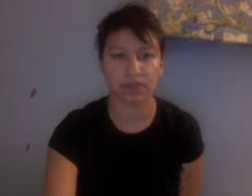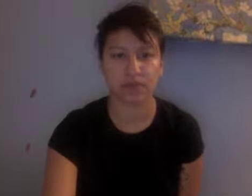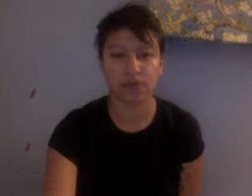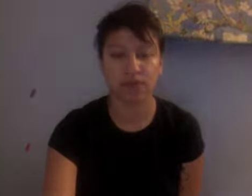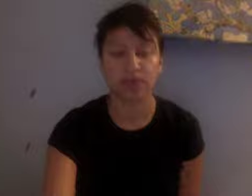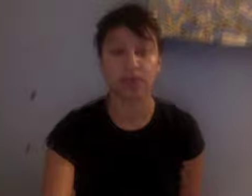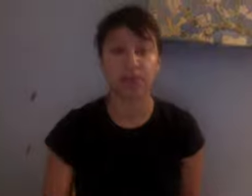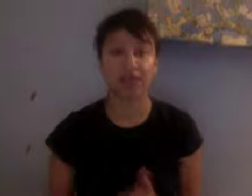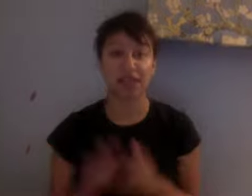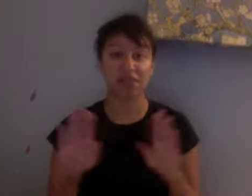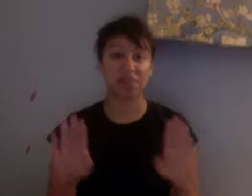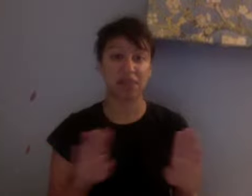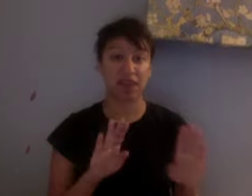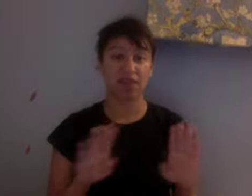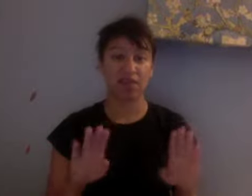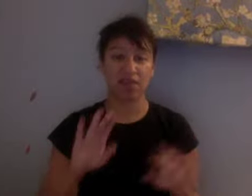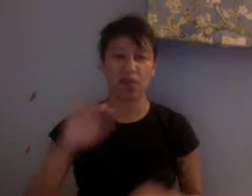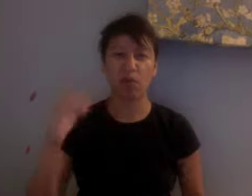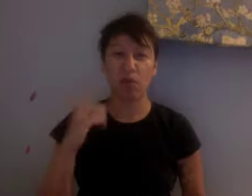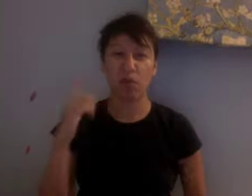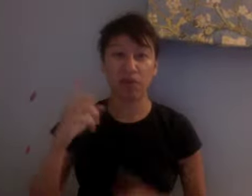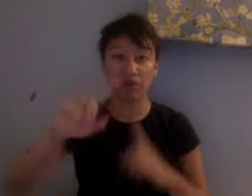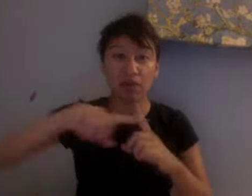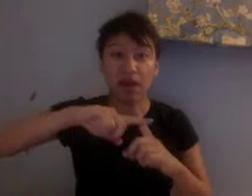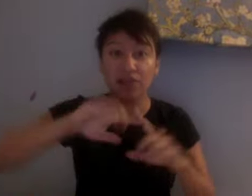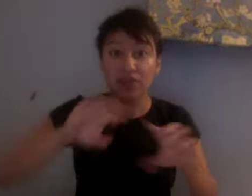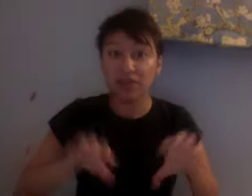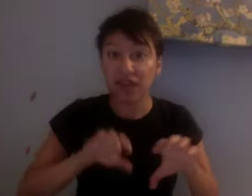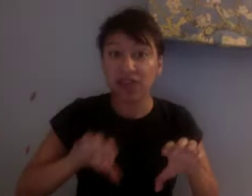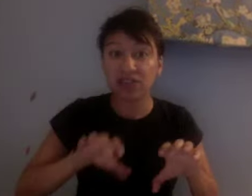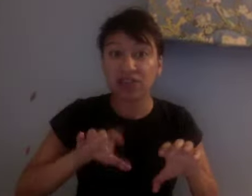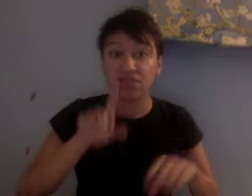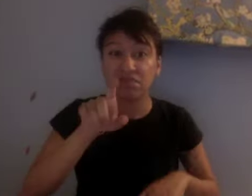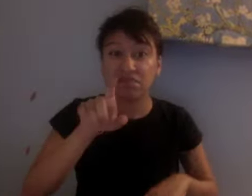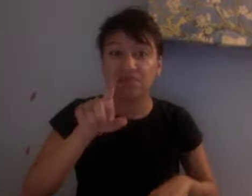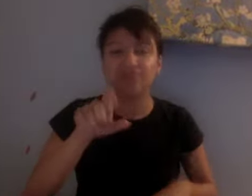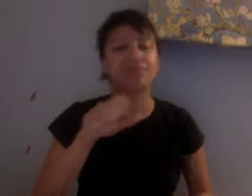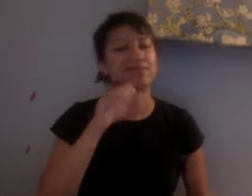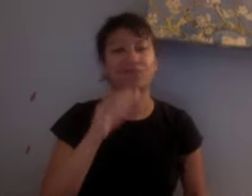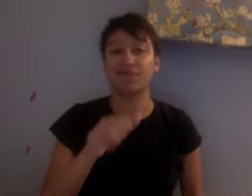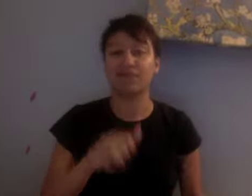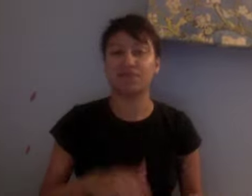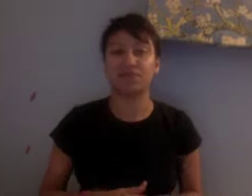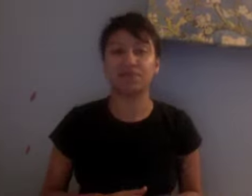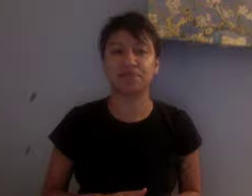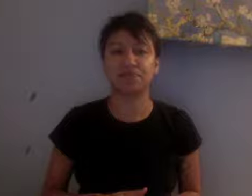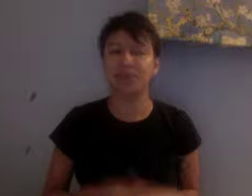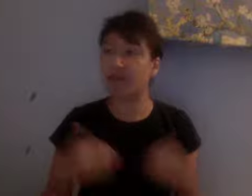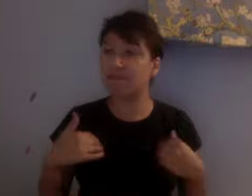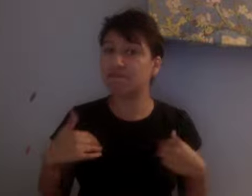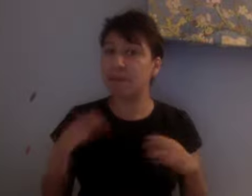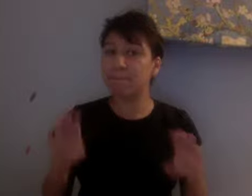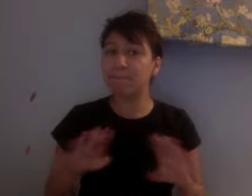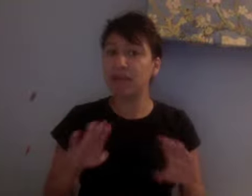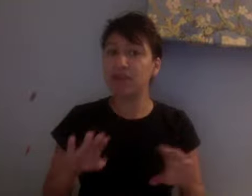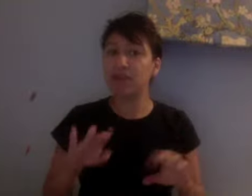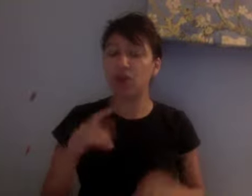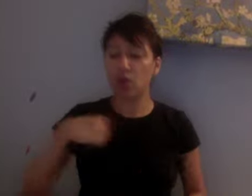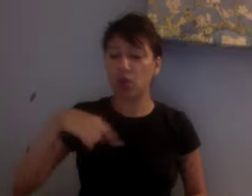behavior is not always a positive action. Is there a behavior that we avoid doing that can contribute to this? Yes,